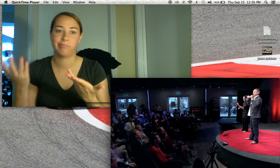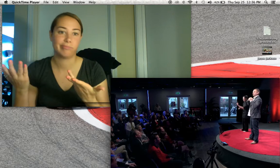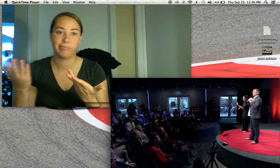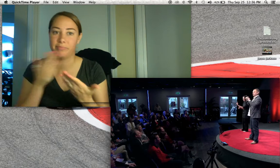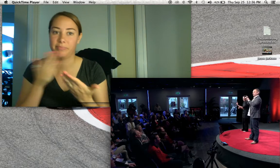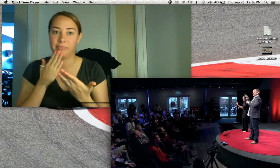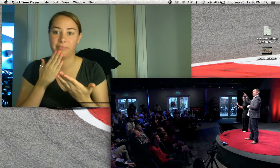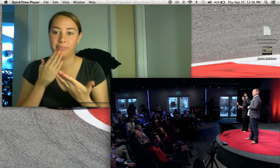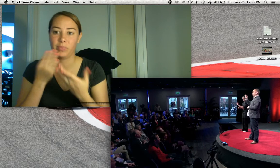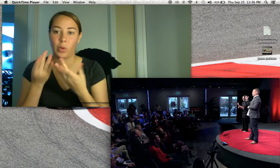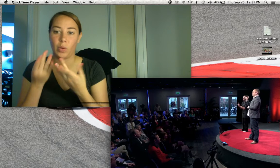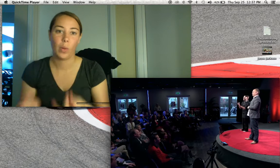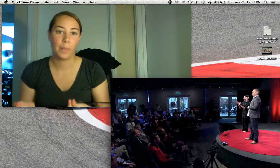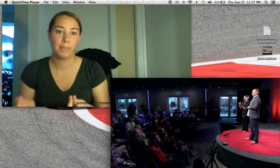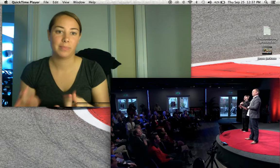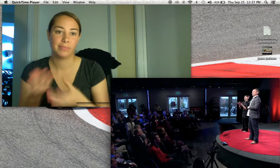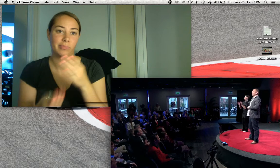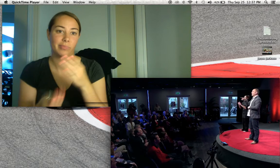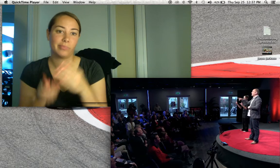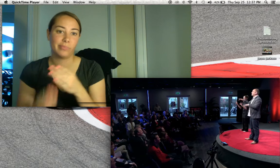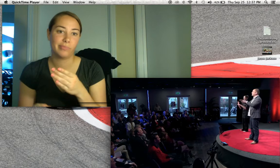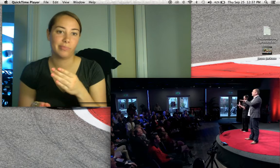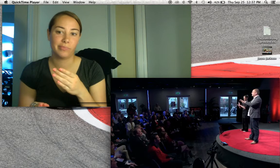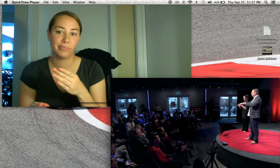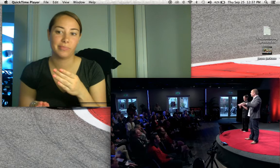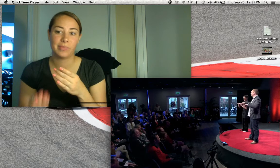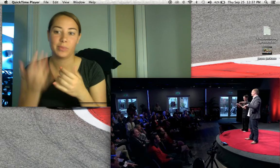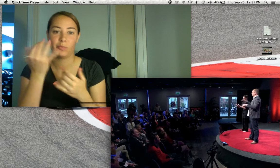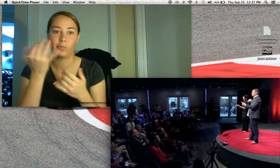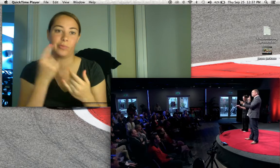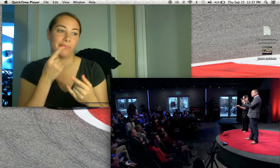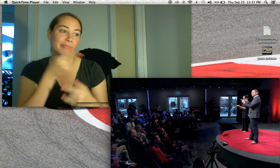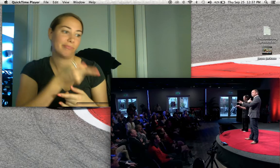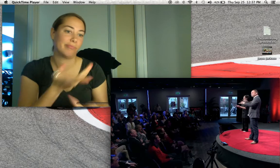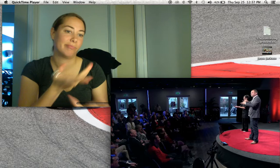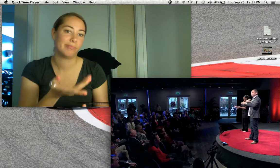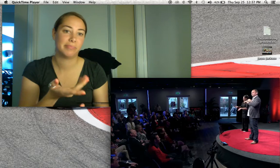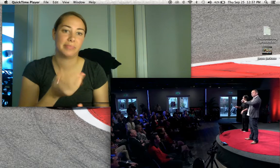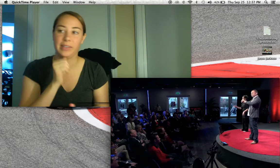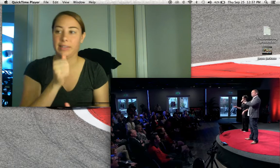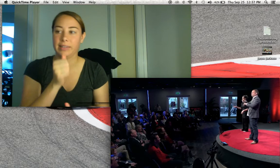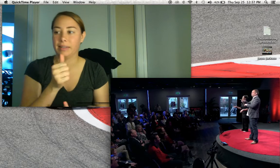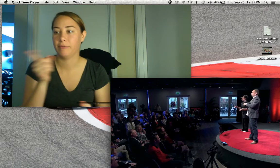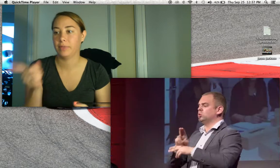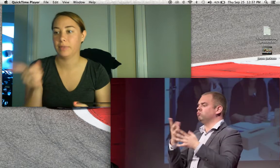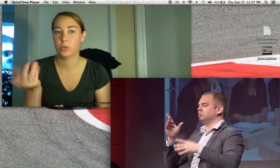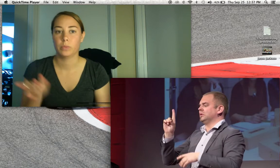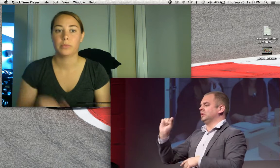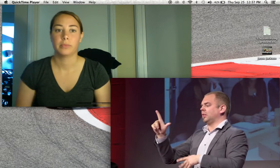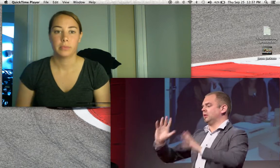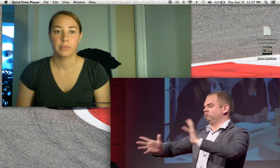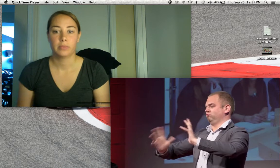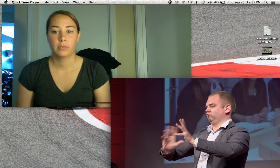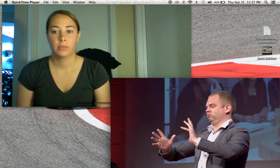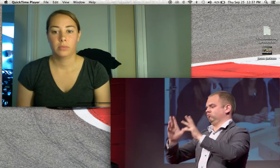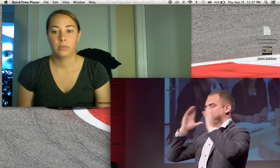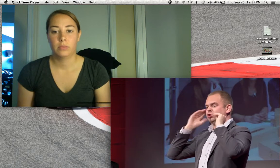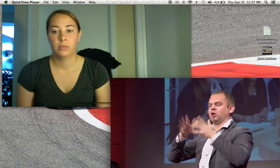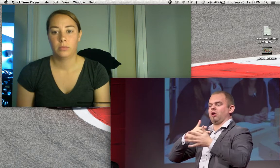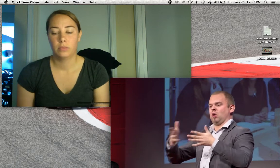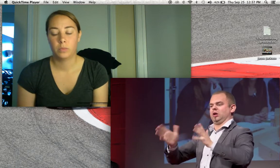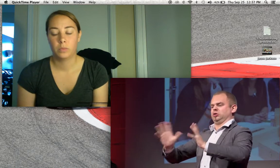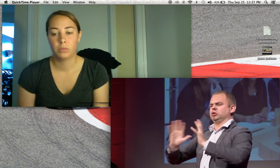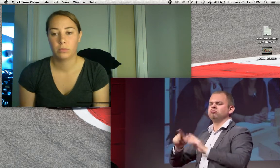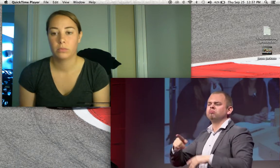and I teach Dutch to deaf children, and these children are all very bright, and I use